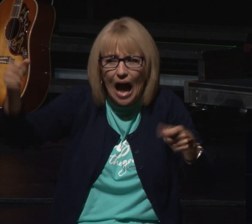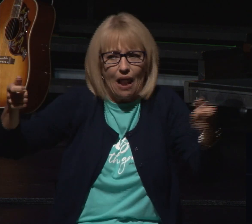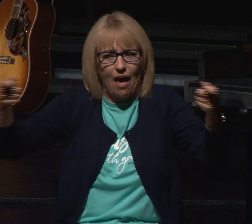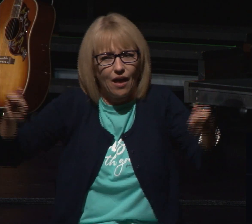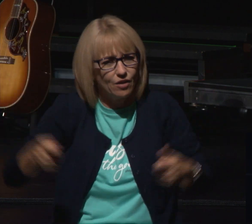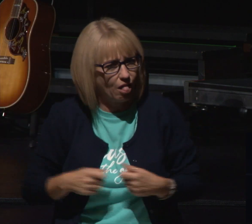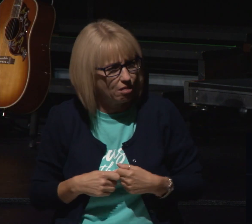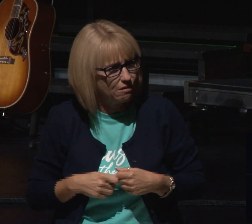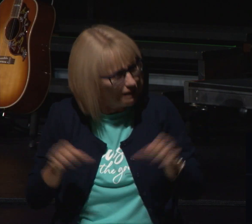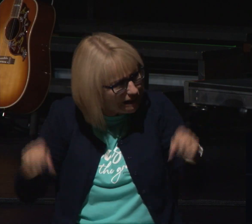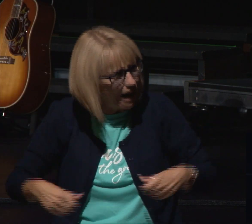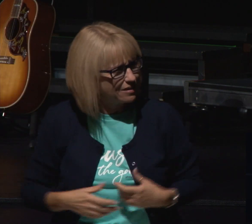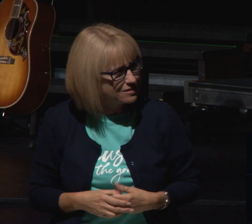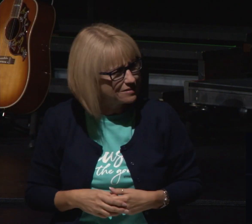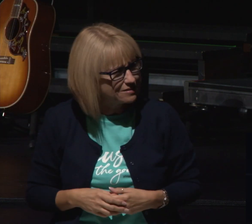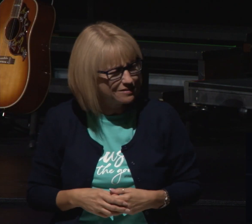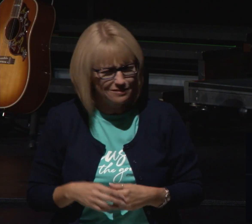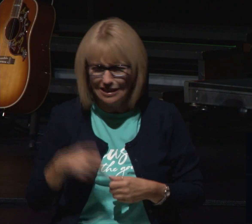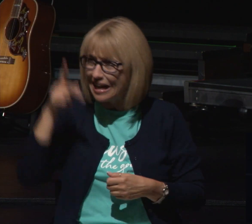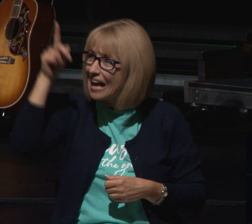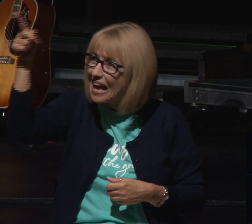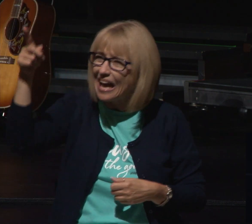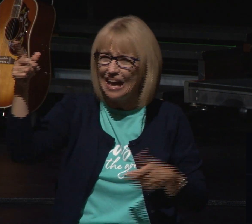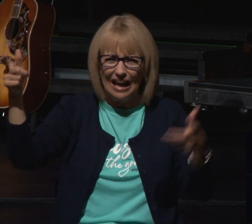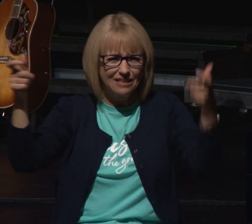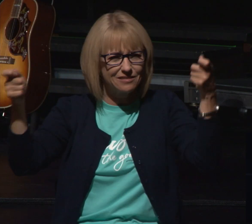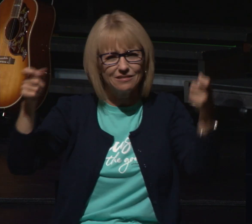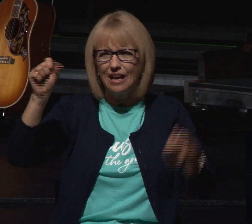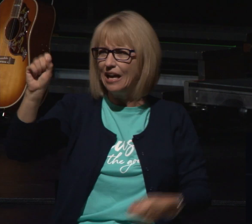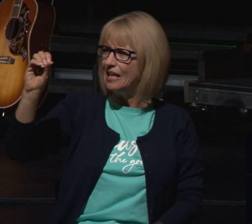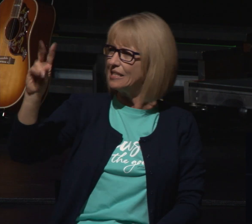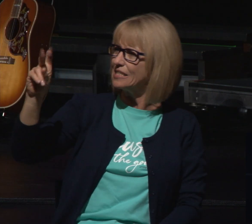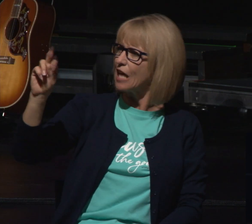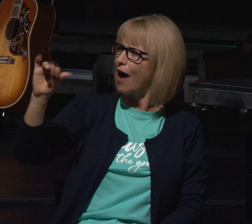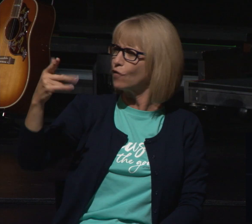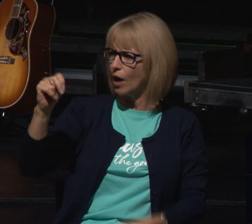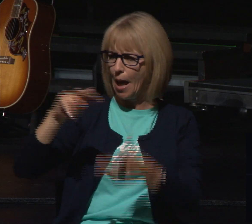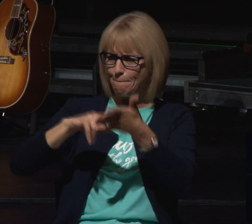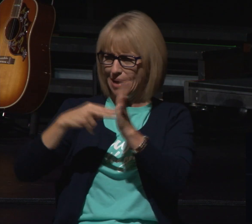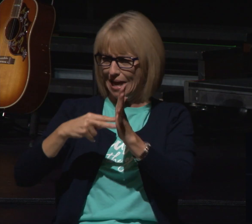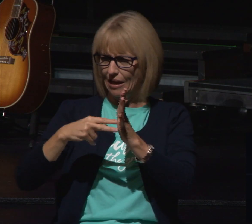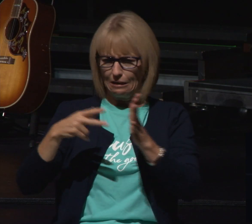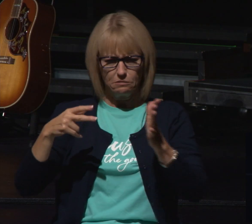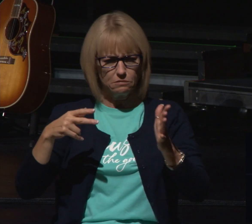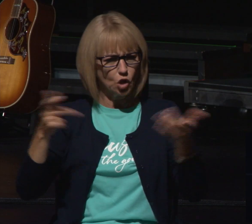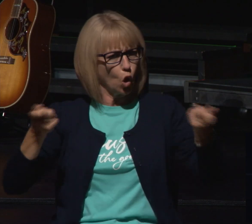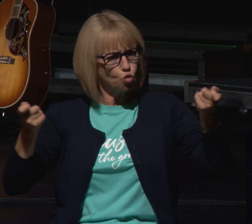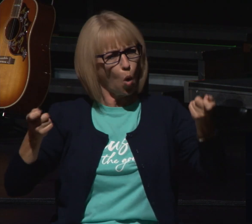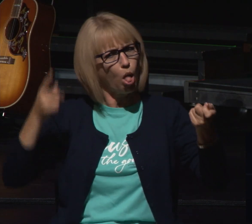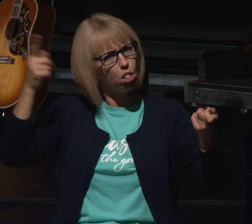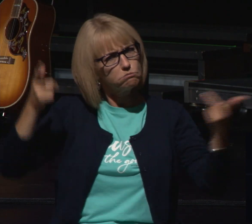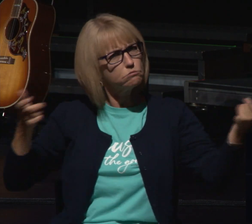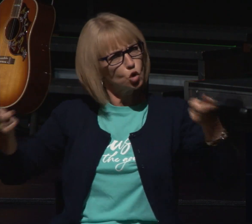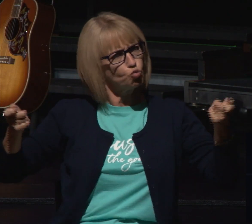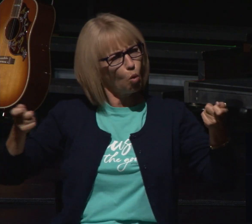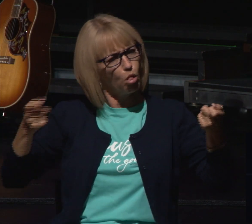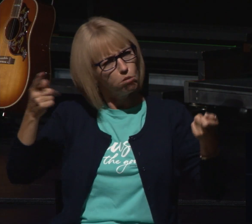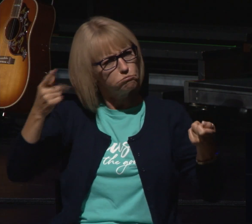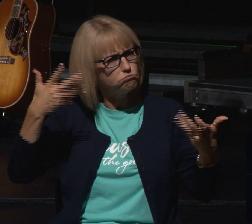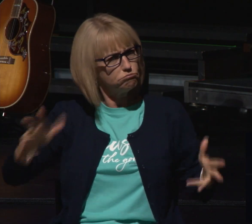handle that god is sovereign so no matter what is there no matter what's going on you're overwhelmed thinking what is it god is still